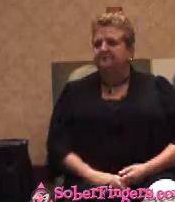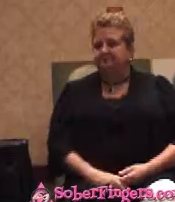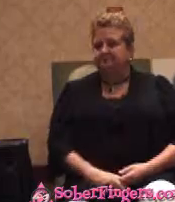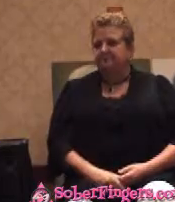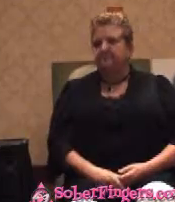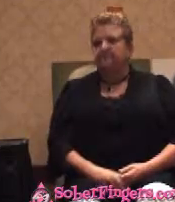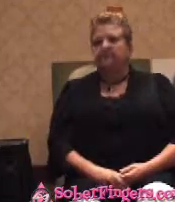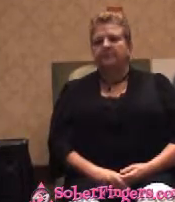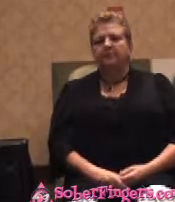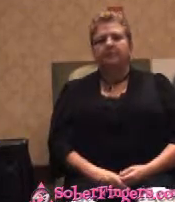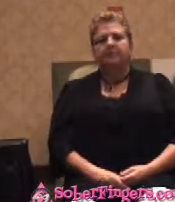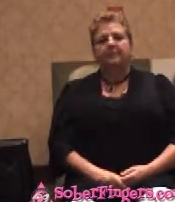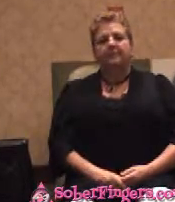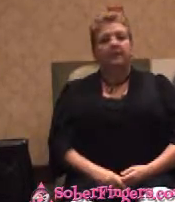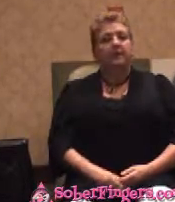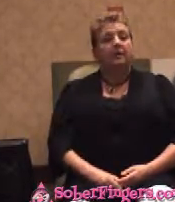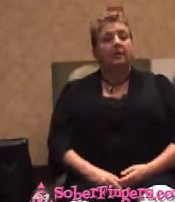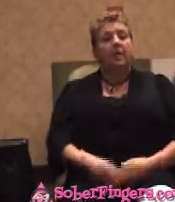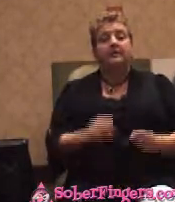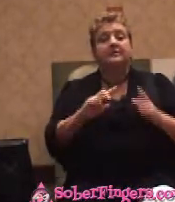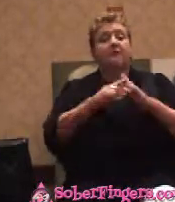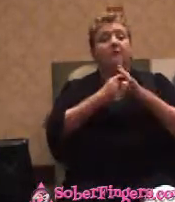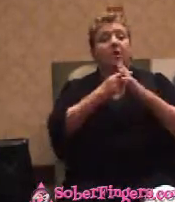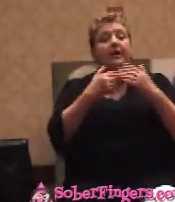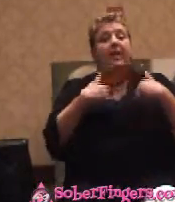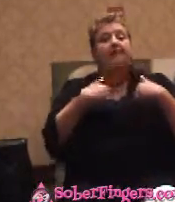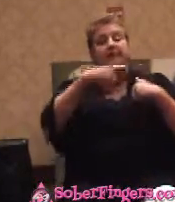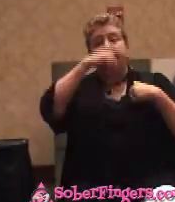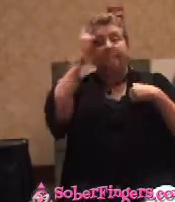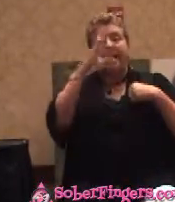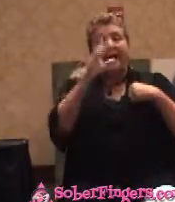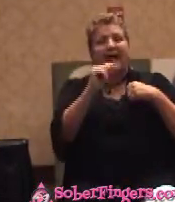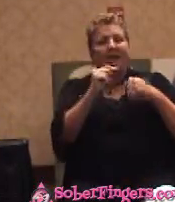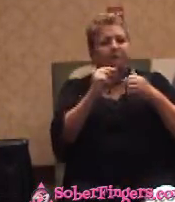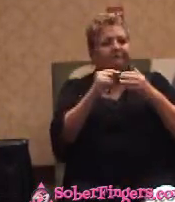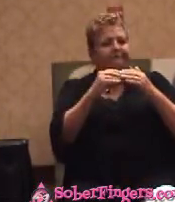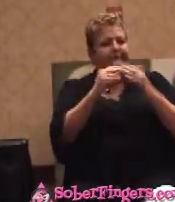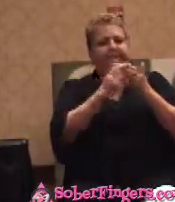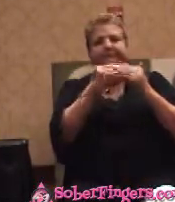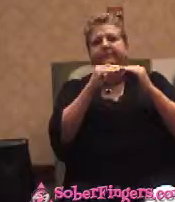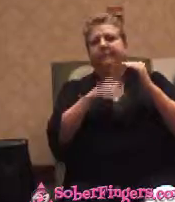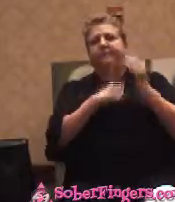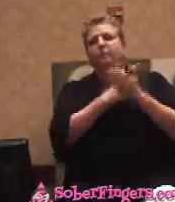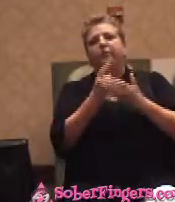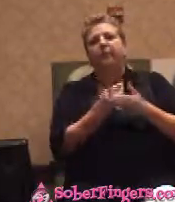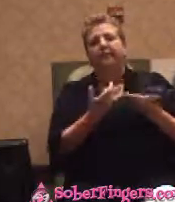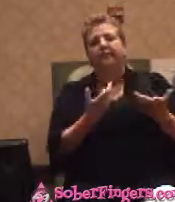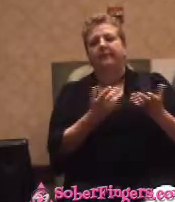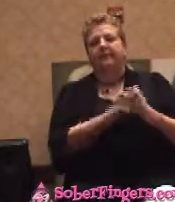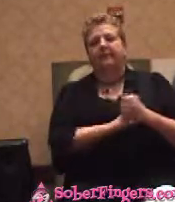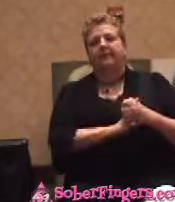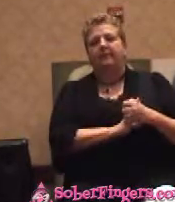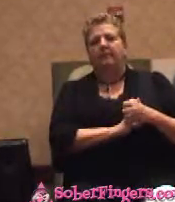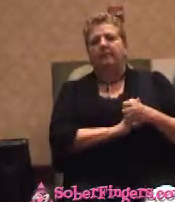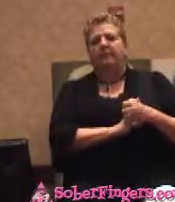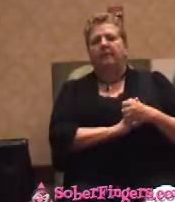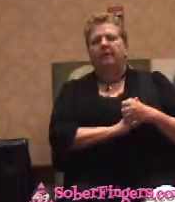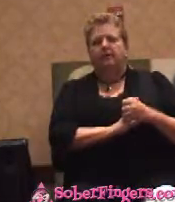I had blackouts within a week because I had my first brother. I had unusual things happen to me